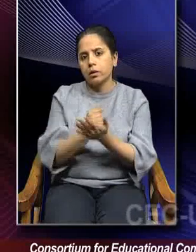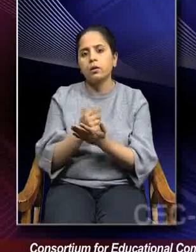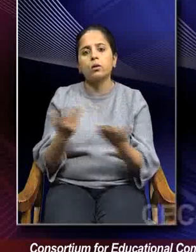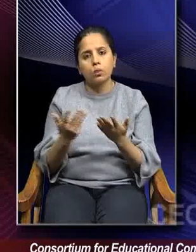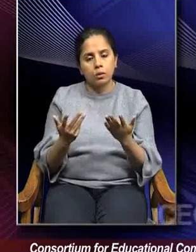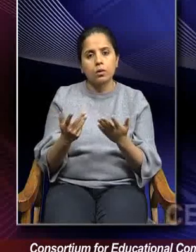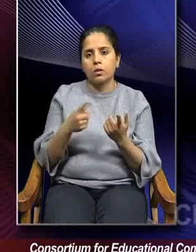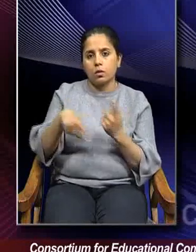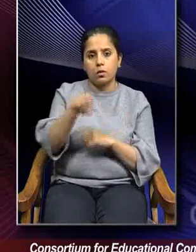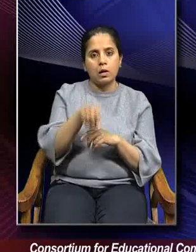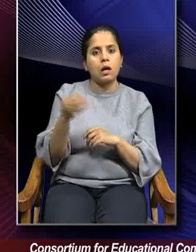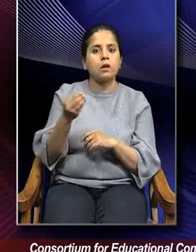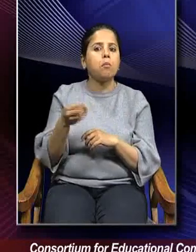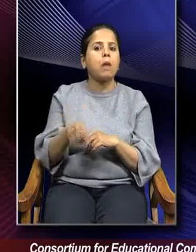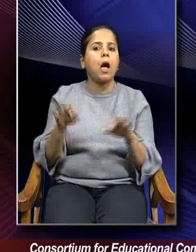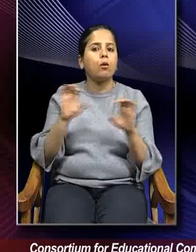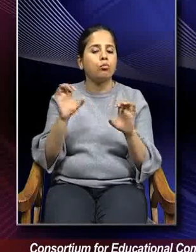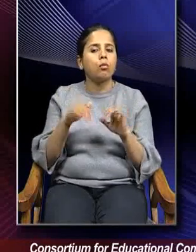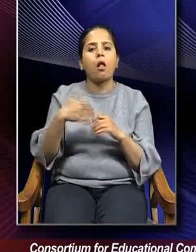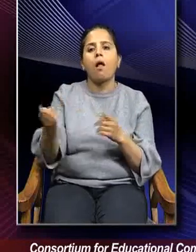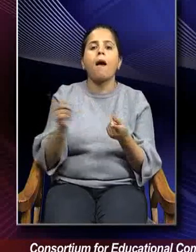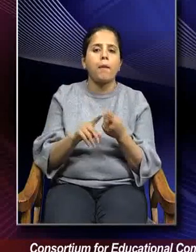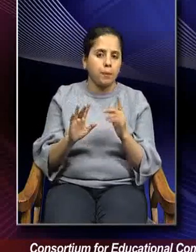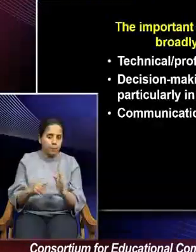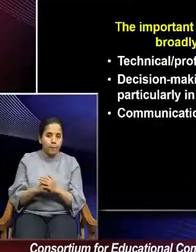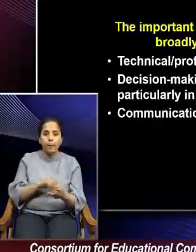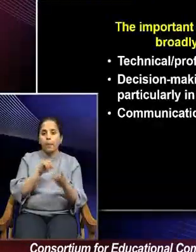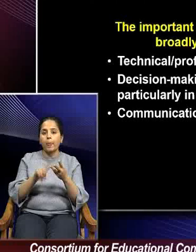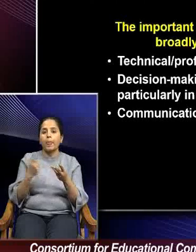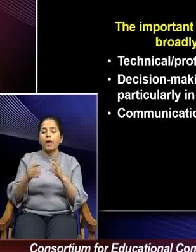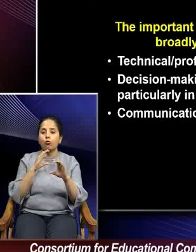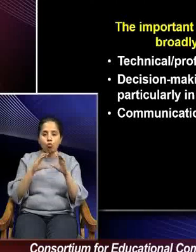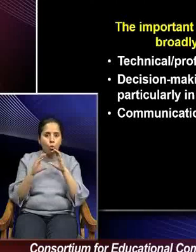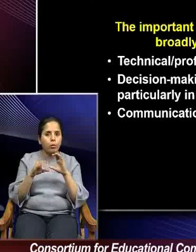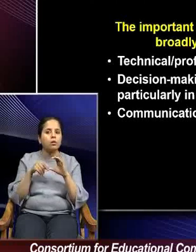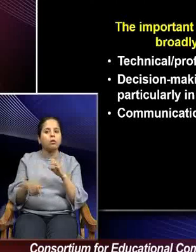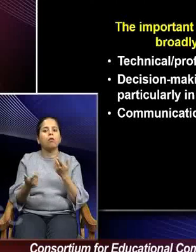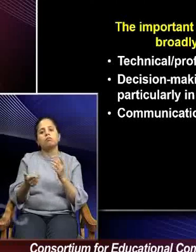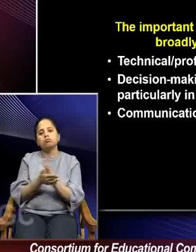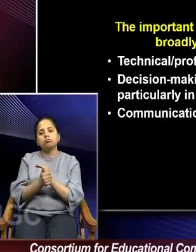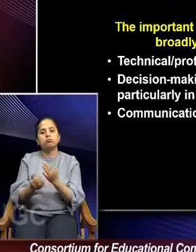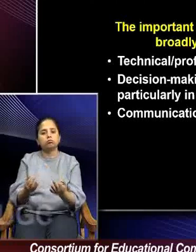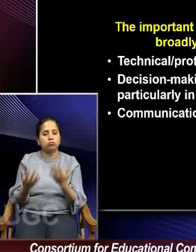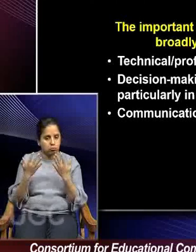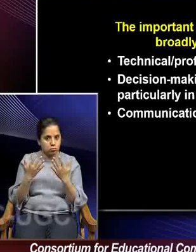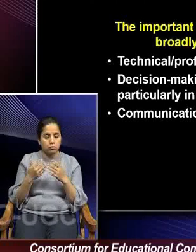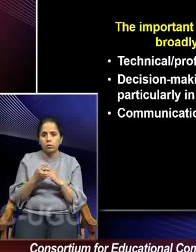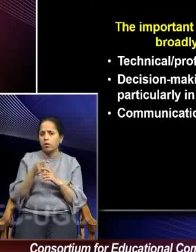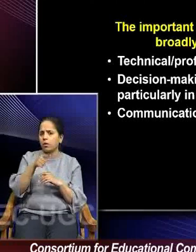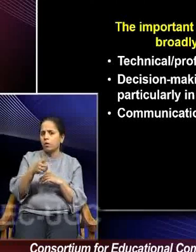it comes to some emergent situations? The third one is communication competence. What is the